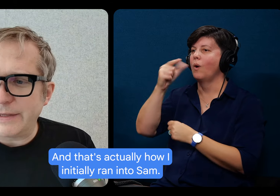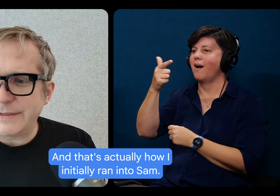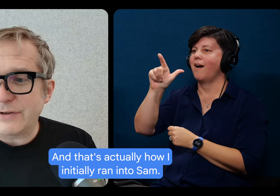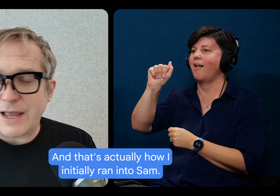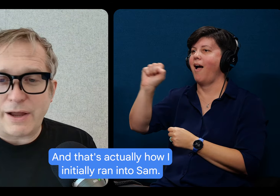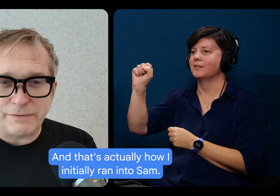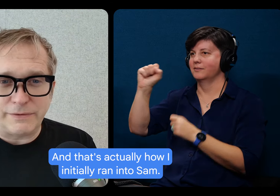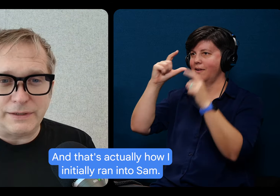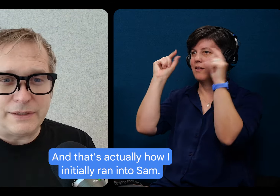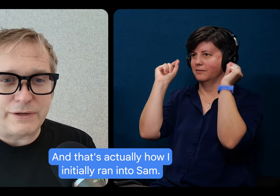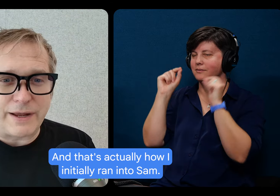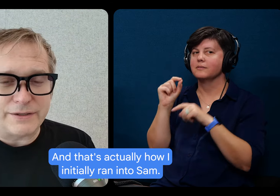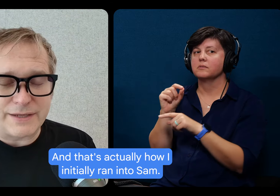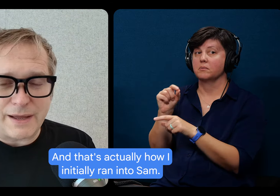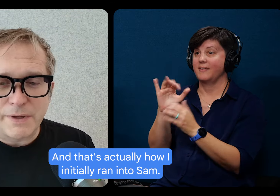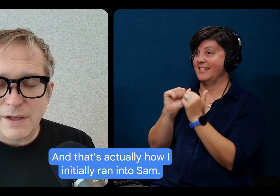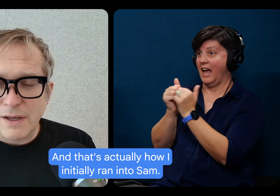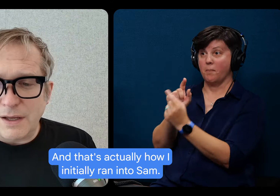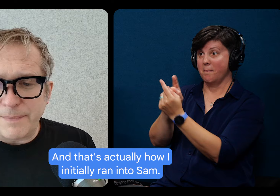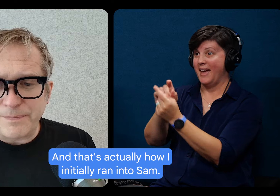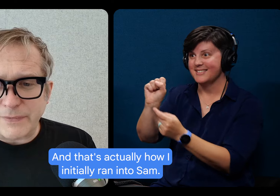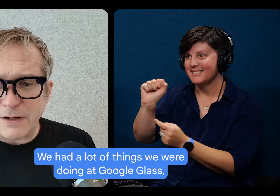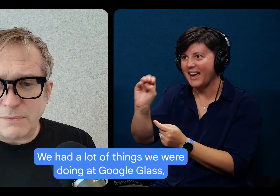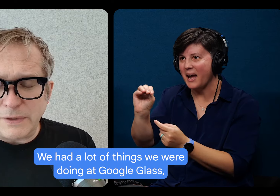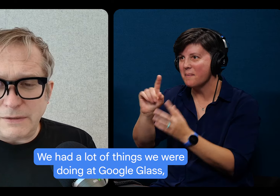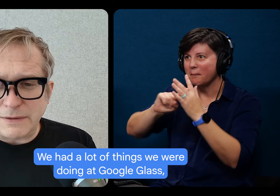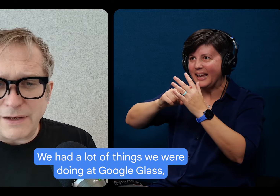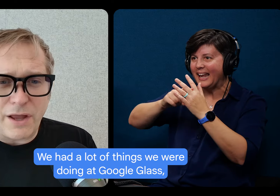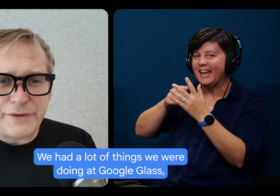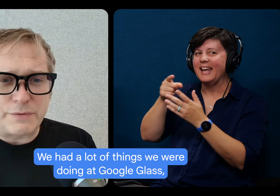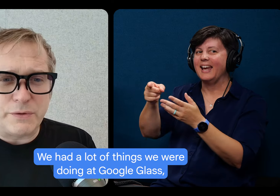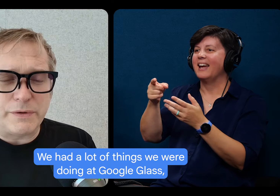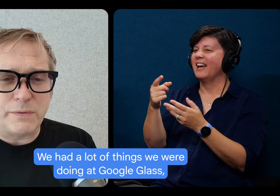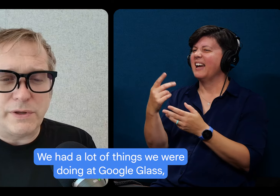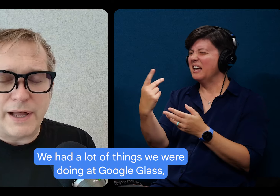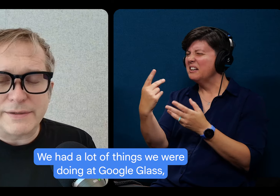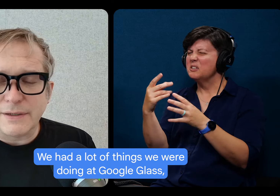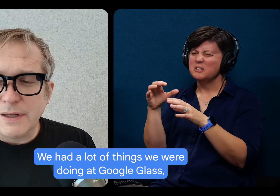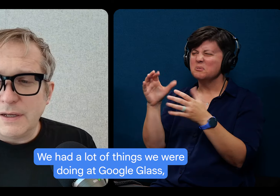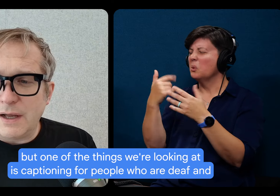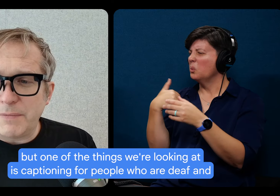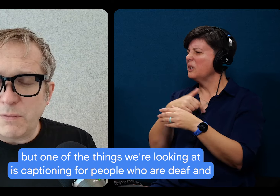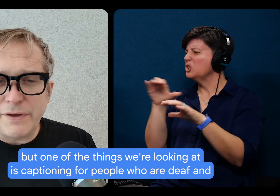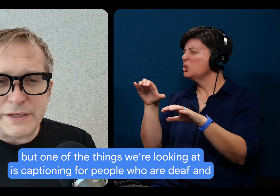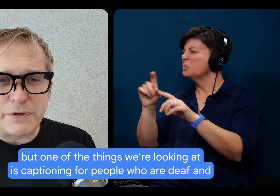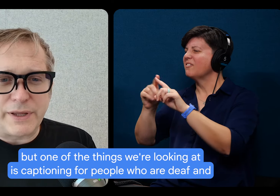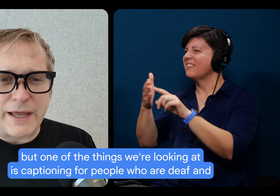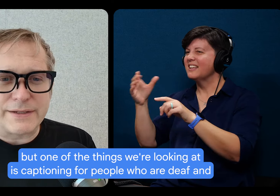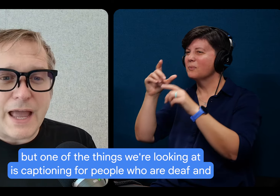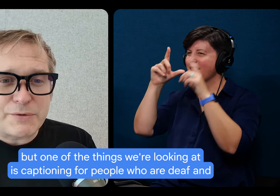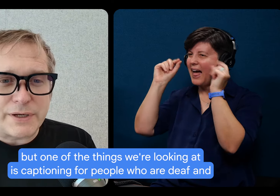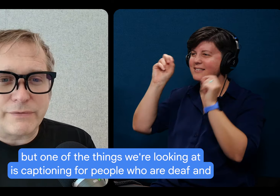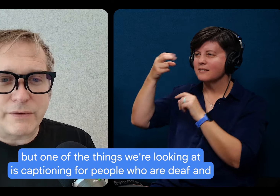And that's actually how I initially ran into Sam. We had a lot of things we were doing at Google Glass. But one of the things we're